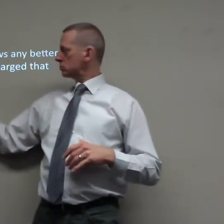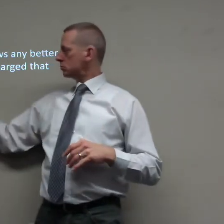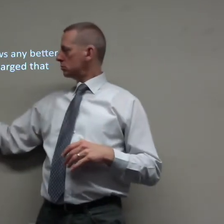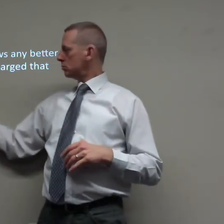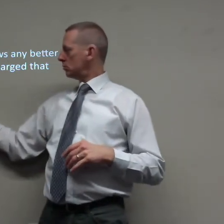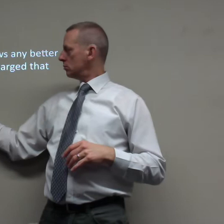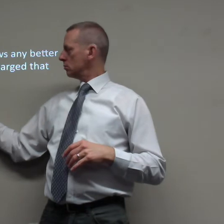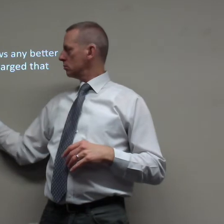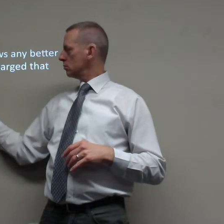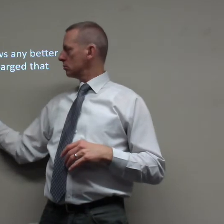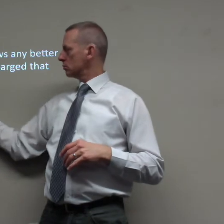are under sin.